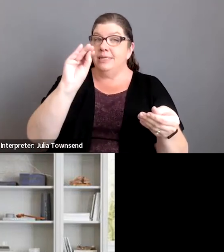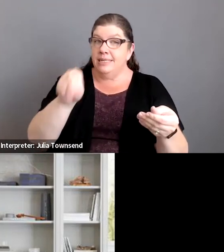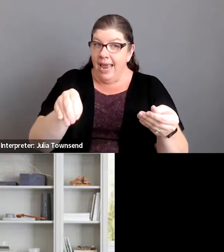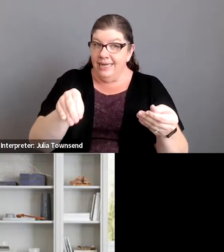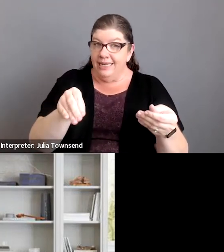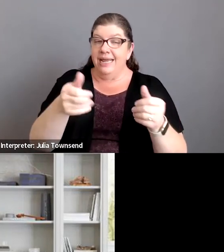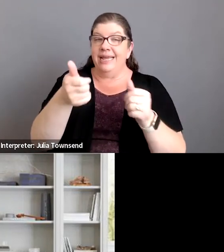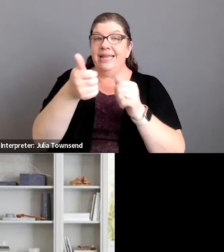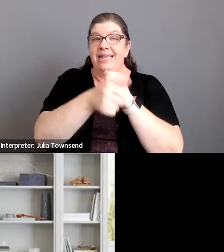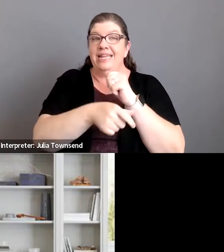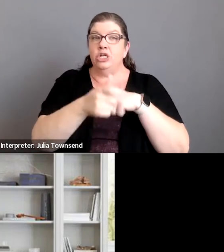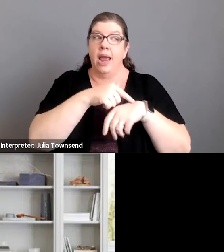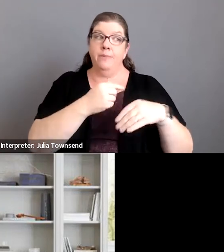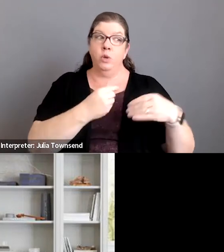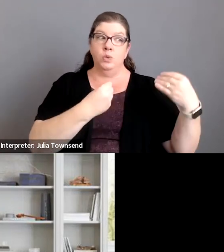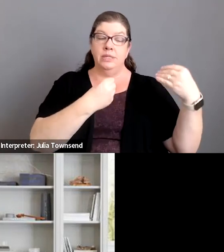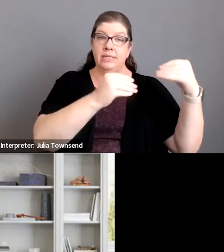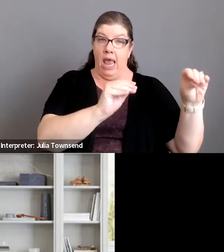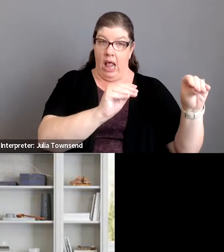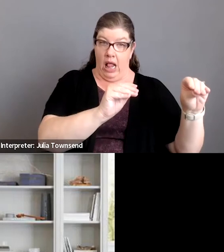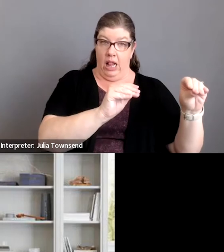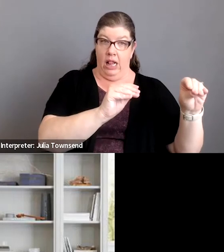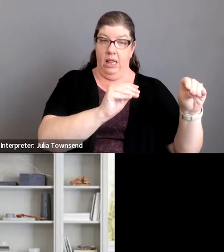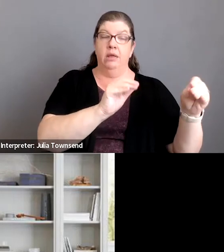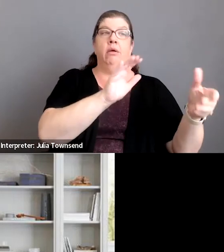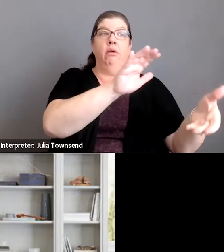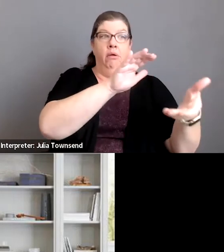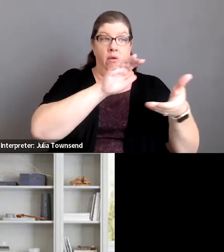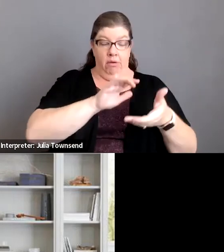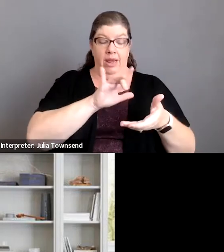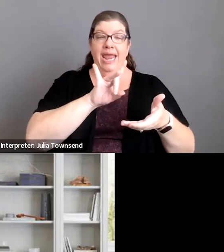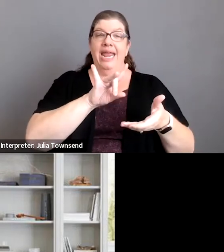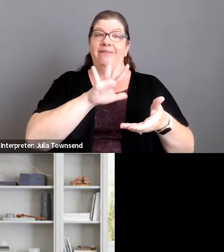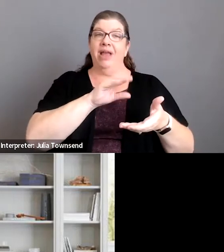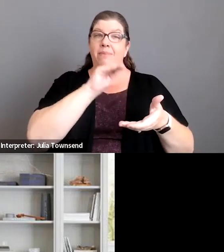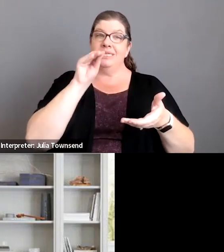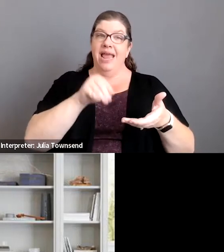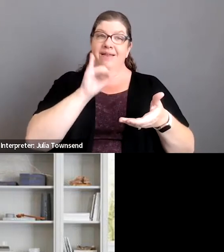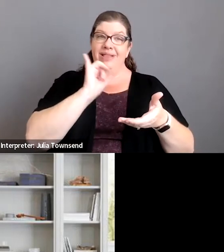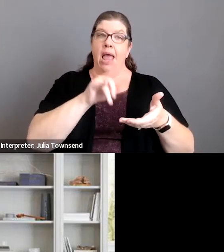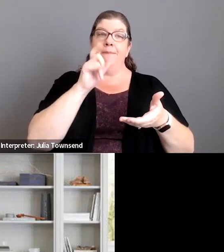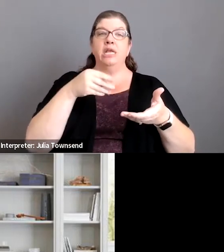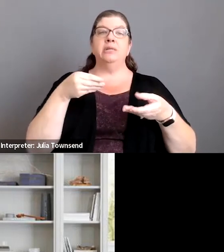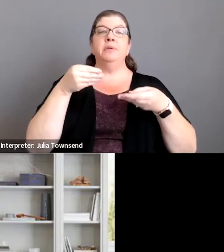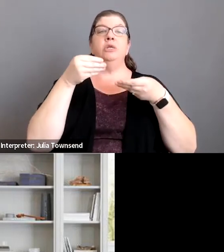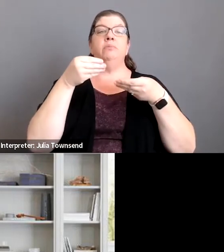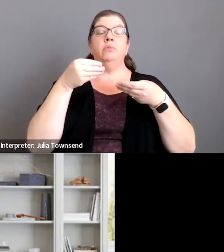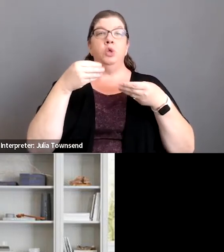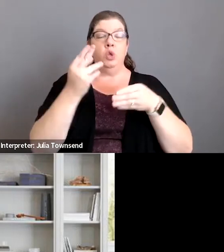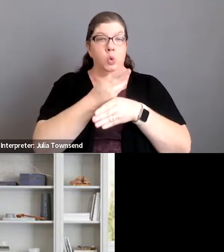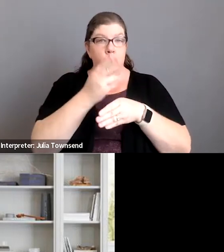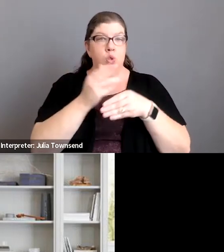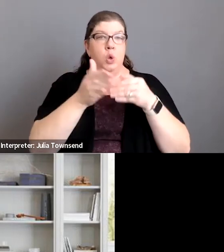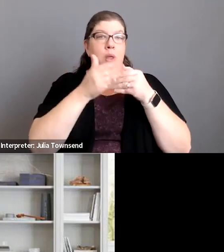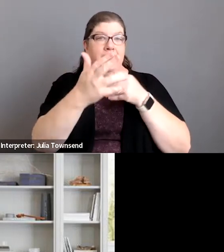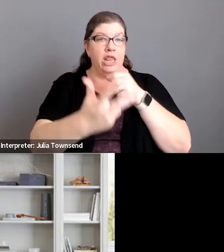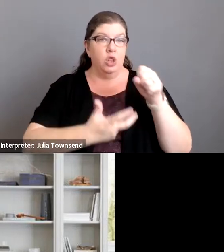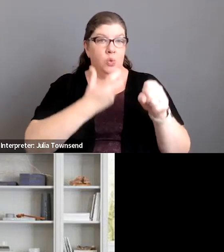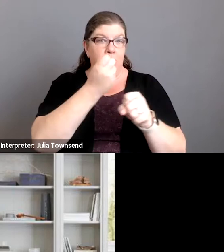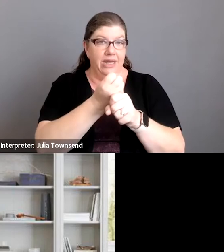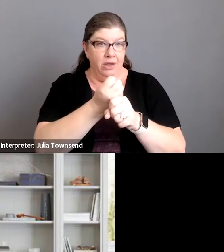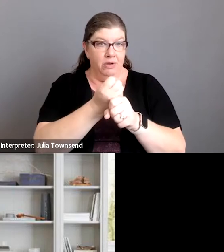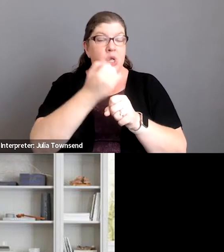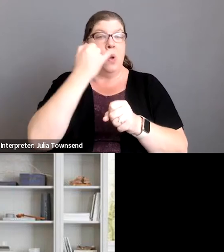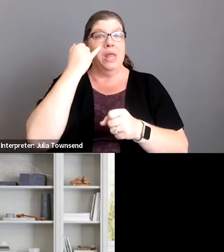what each time you sell bonds 85 percent of that within three years so imagine if we